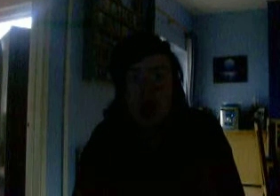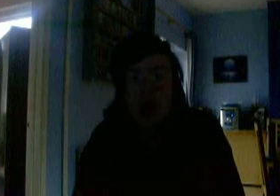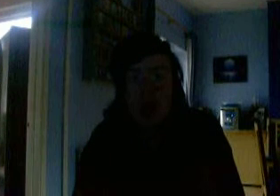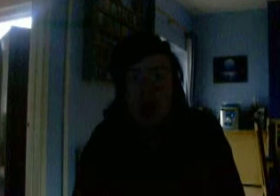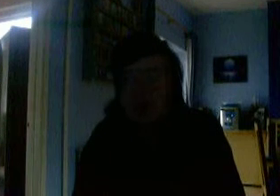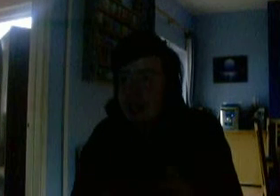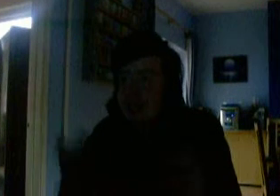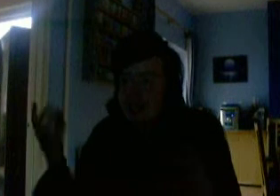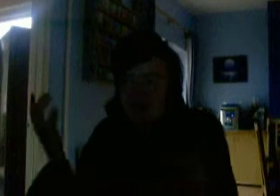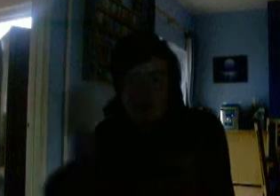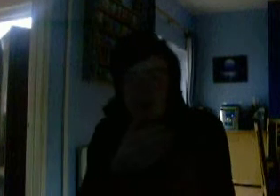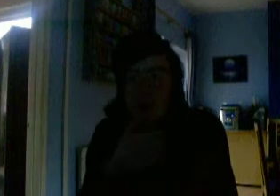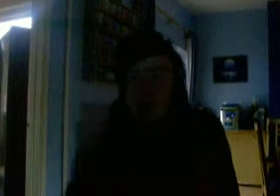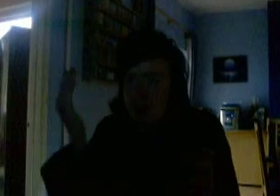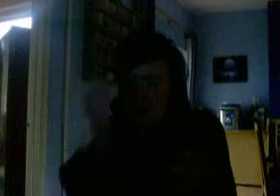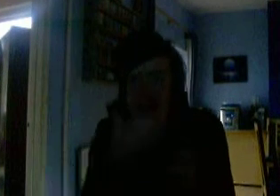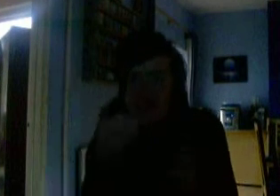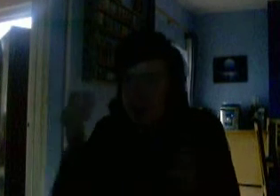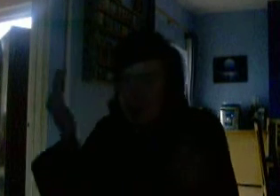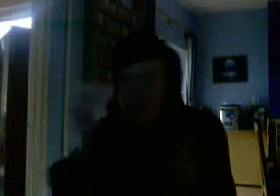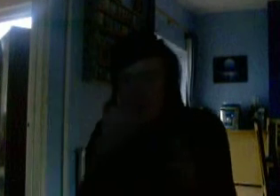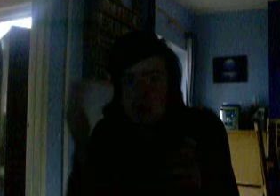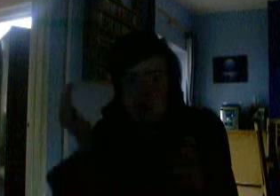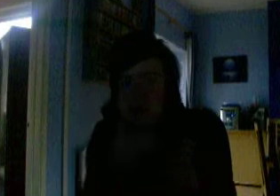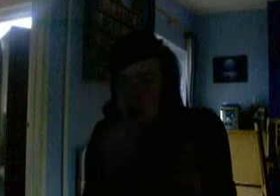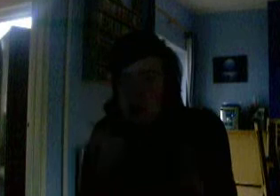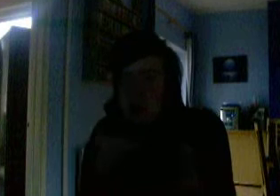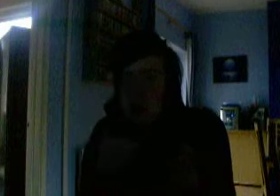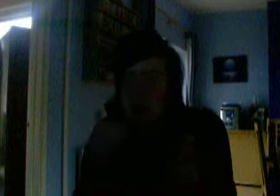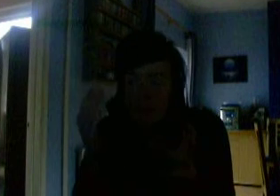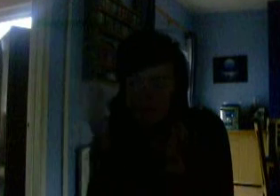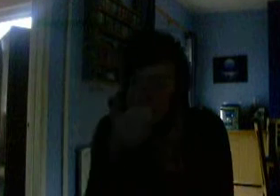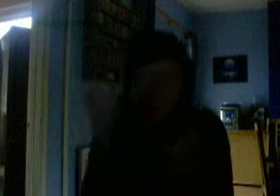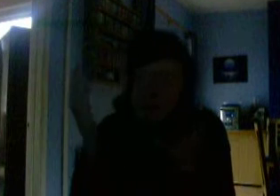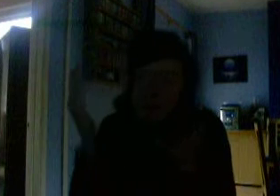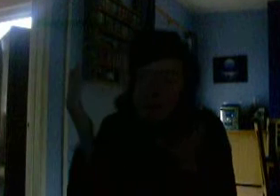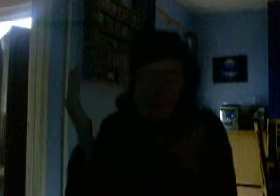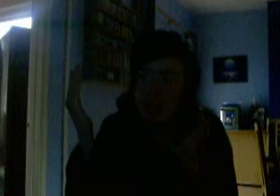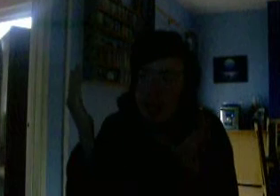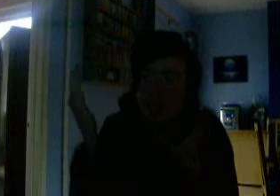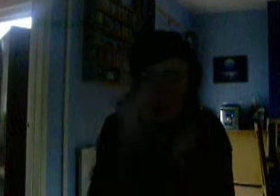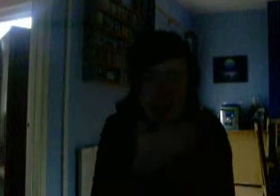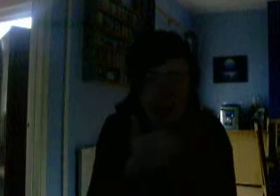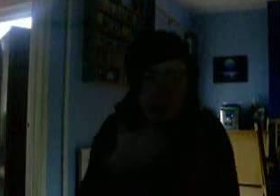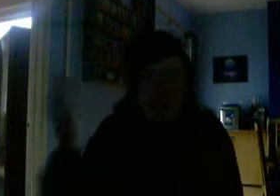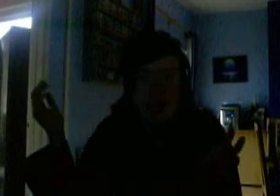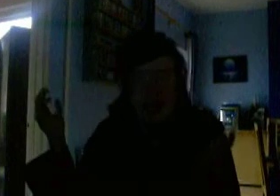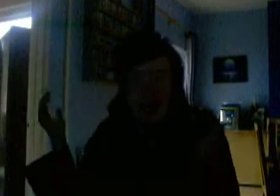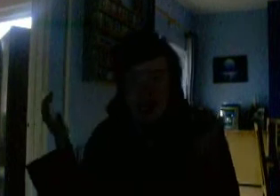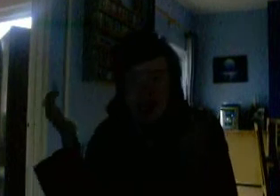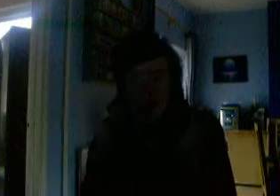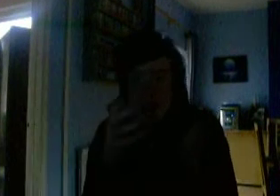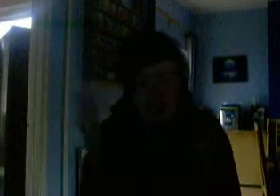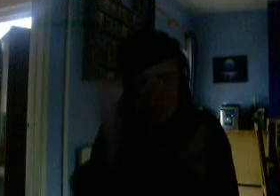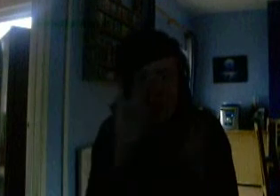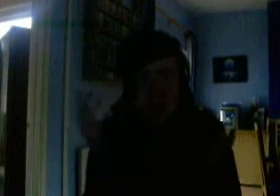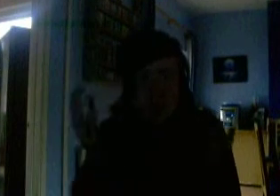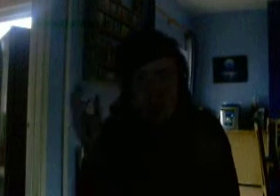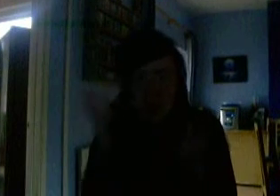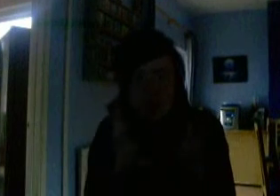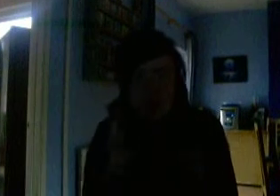Okay? Some moves fast. Some moves slow. Some moves medium. And some moves slow.